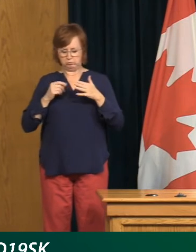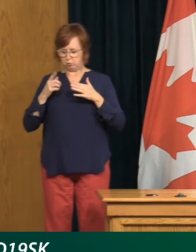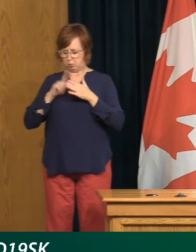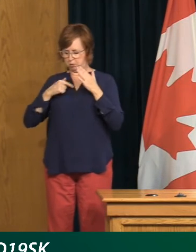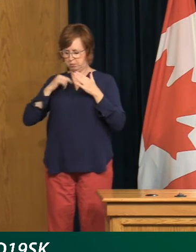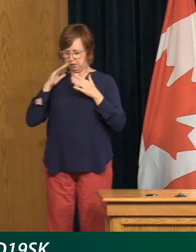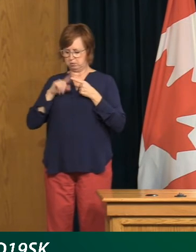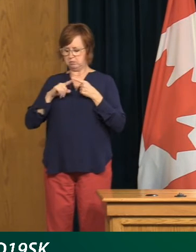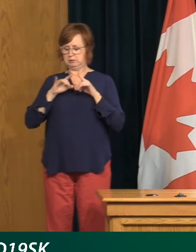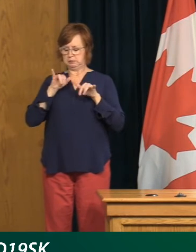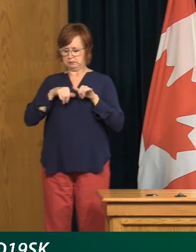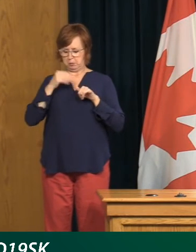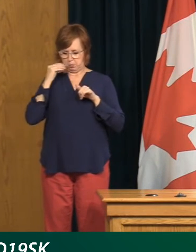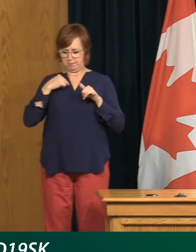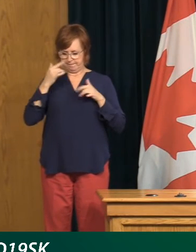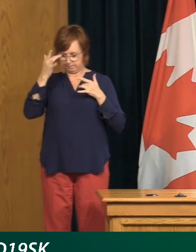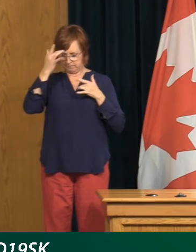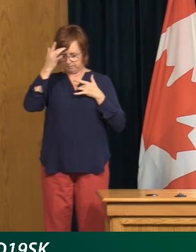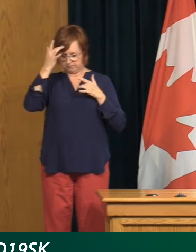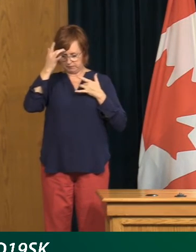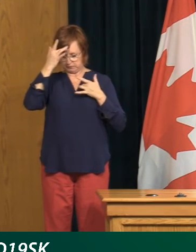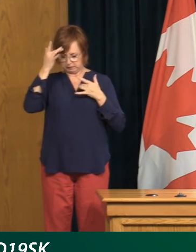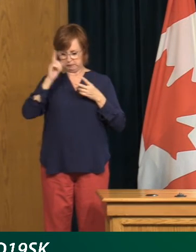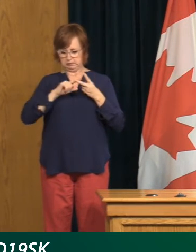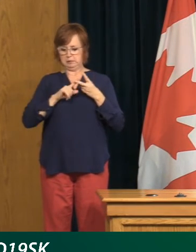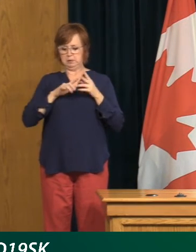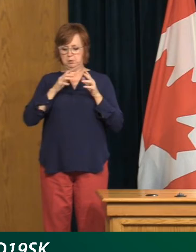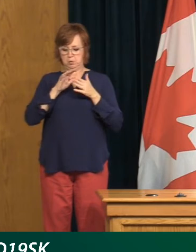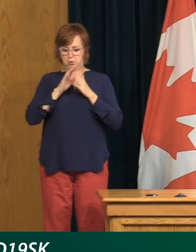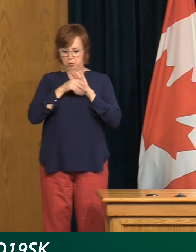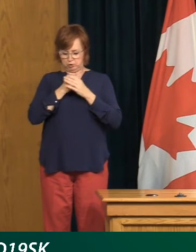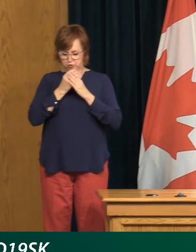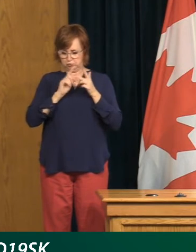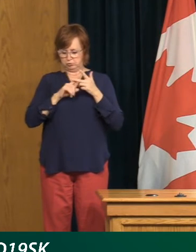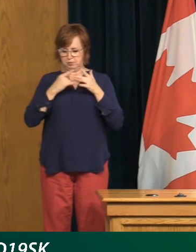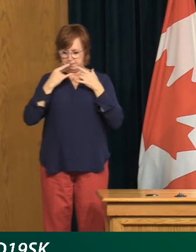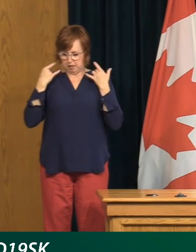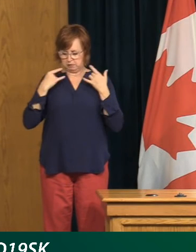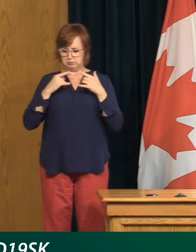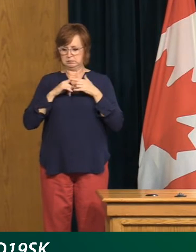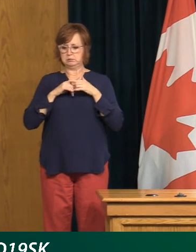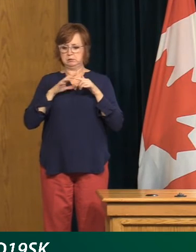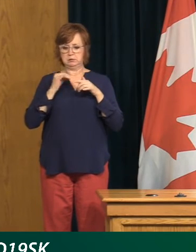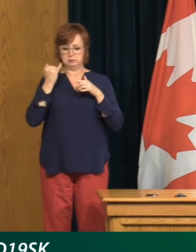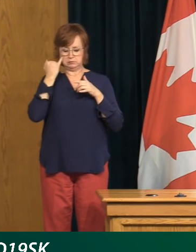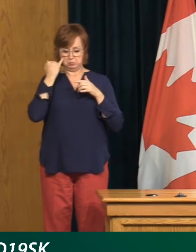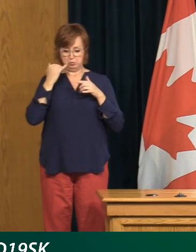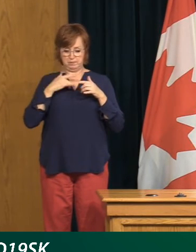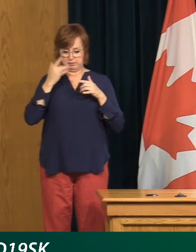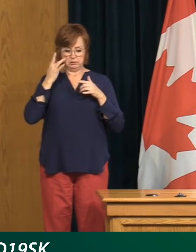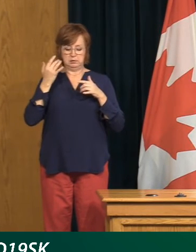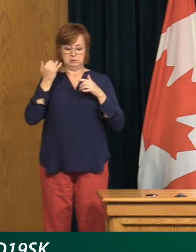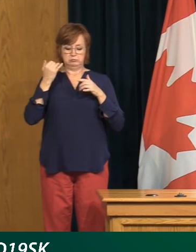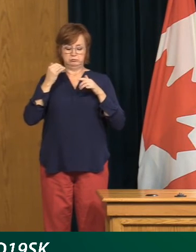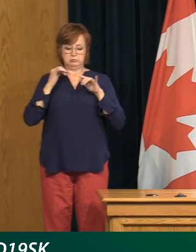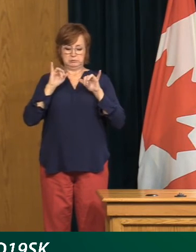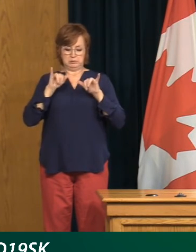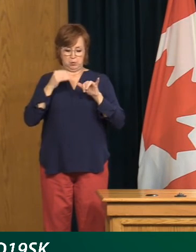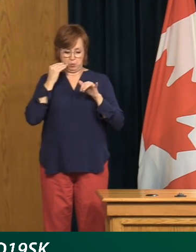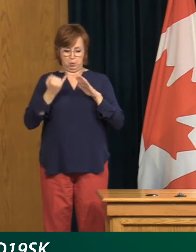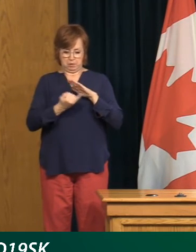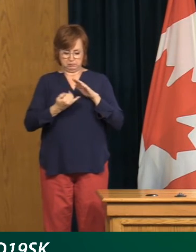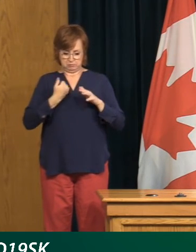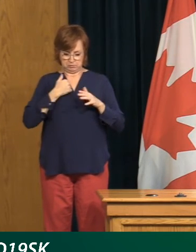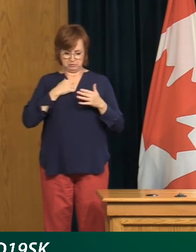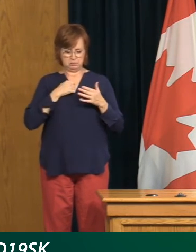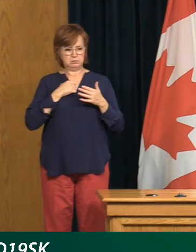washing your hands before and after going out. We have been able to keep our case numbers low. And, you know, all of us, when